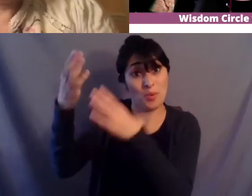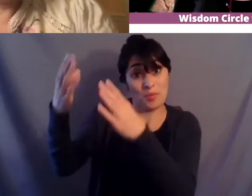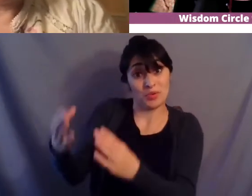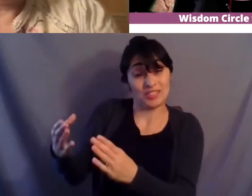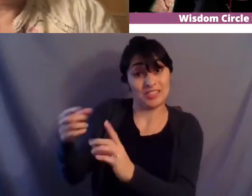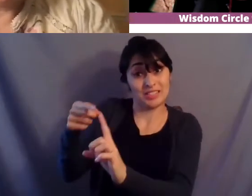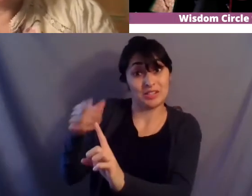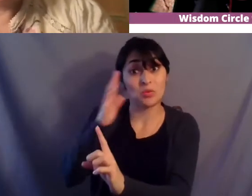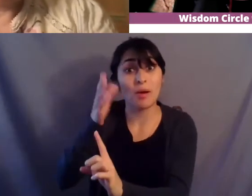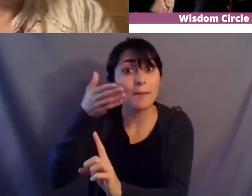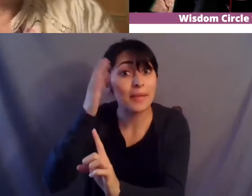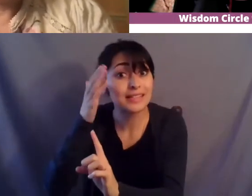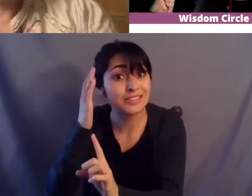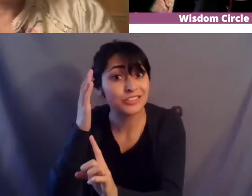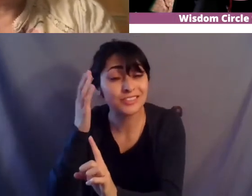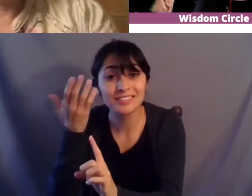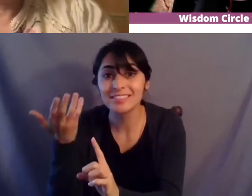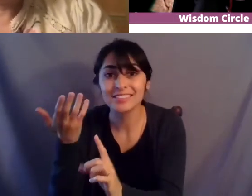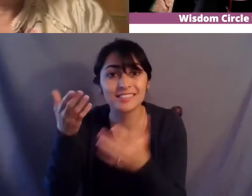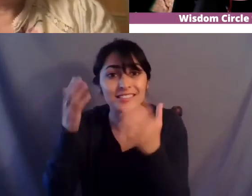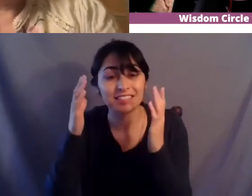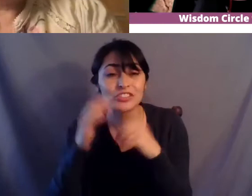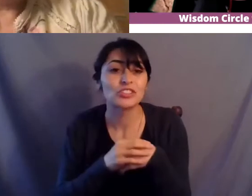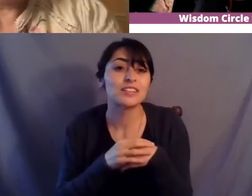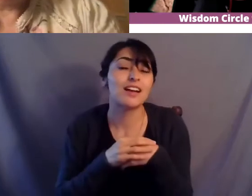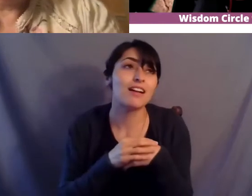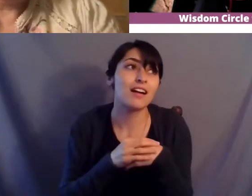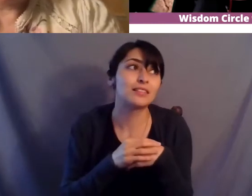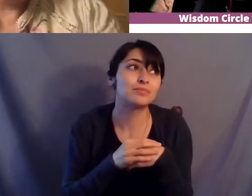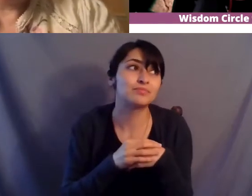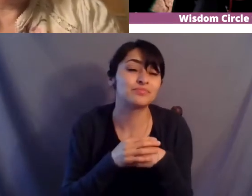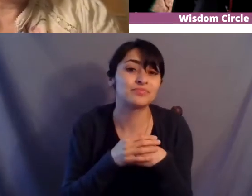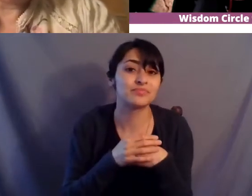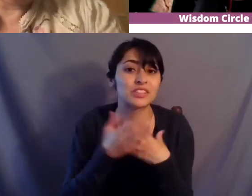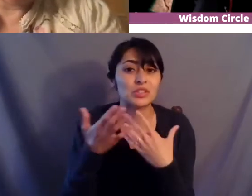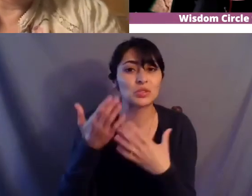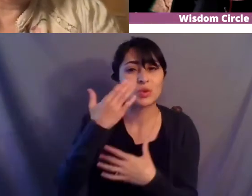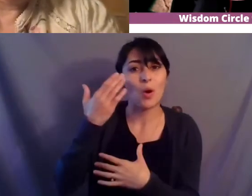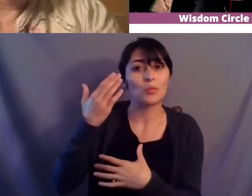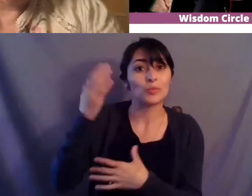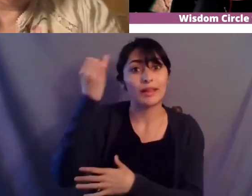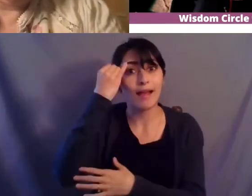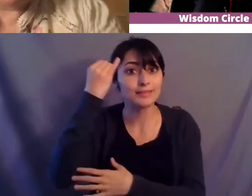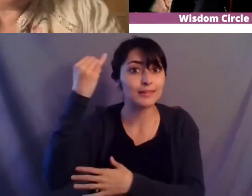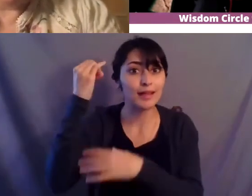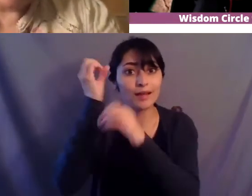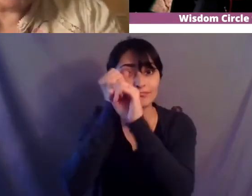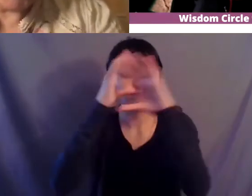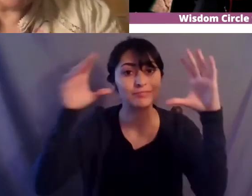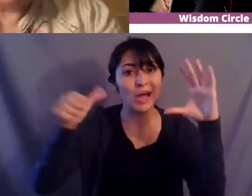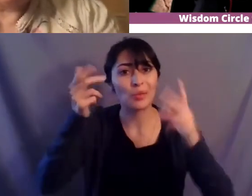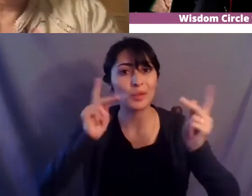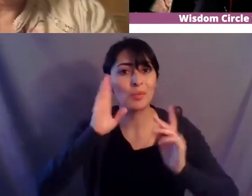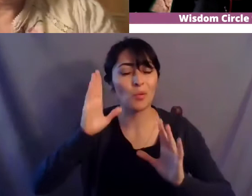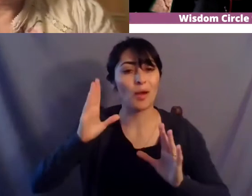pay attention or no like you can't necessarily um depend on the idea that somebody else will will carry a